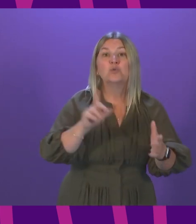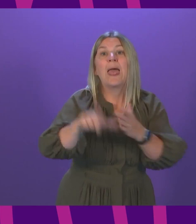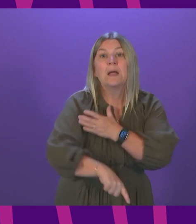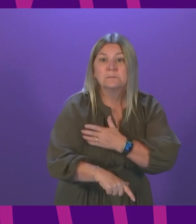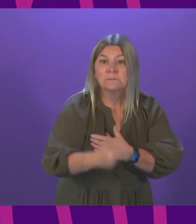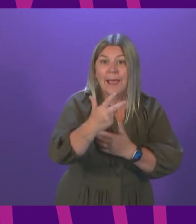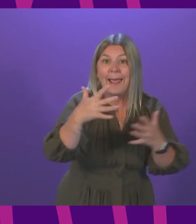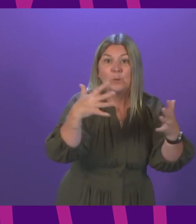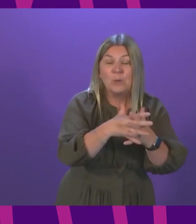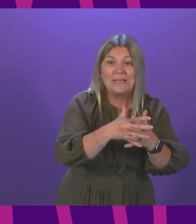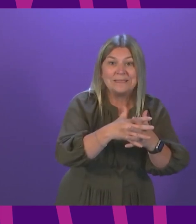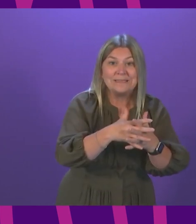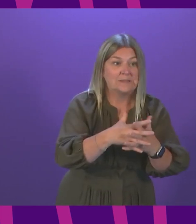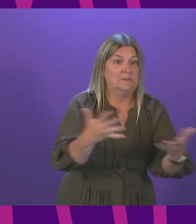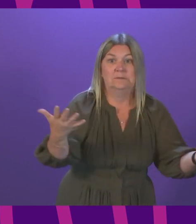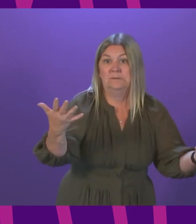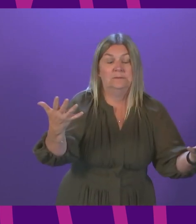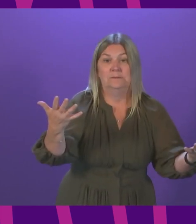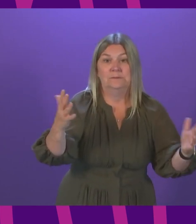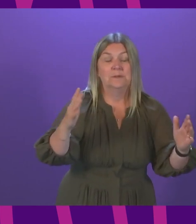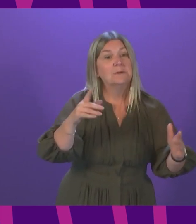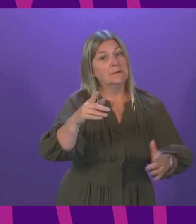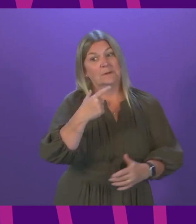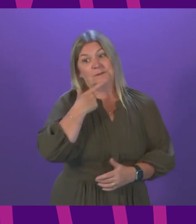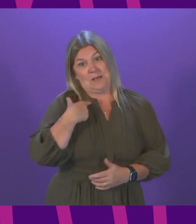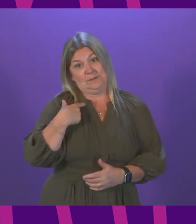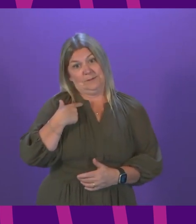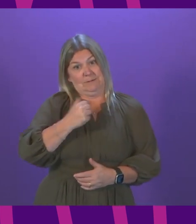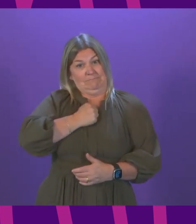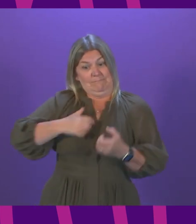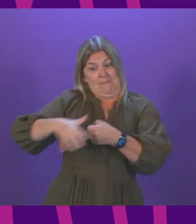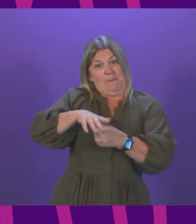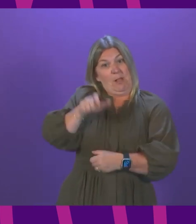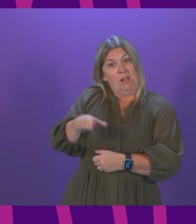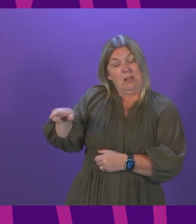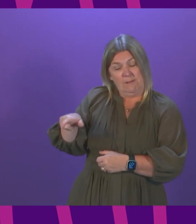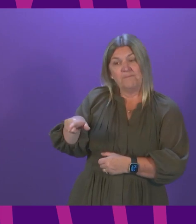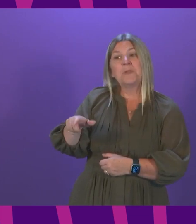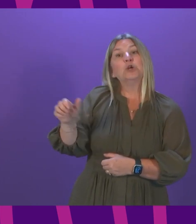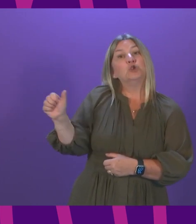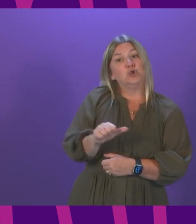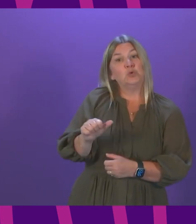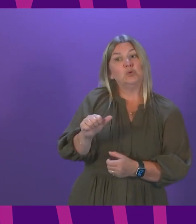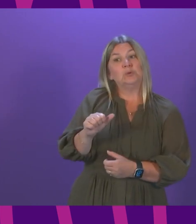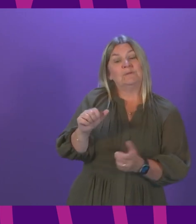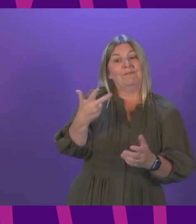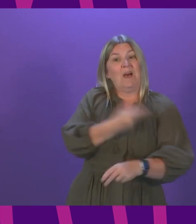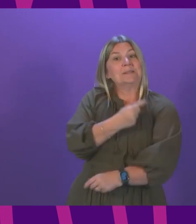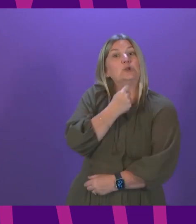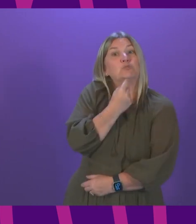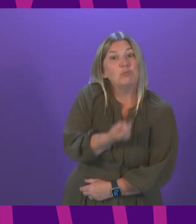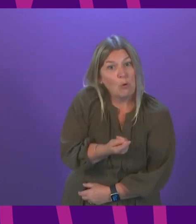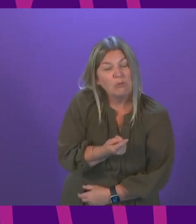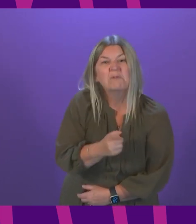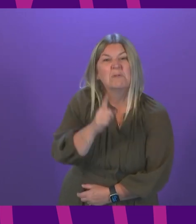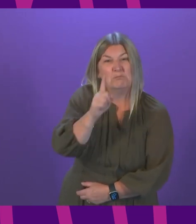to work at sea yesterday without his second dose when he was otherwise scheduled to receive it tomorrow. Vaccinators saying on multiple